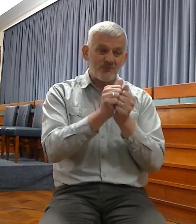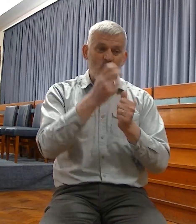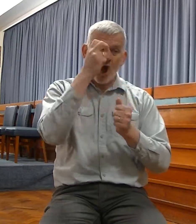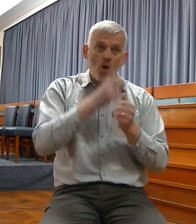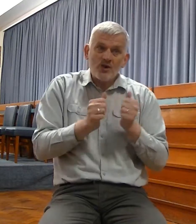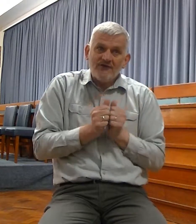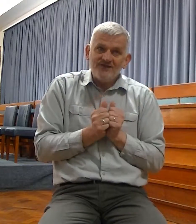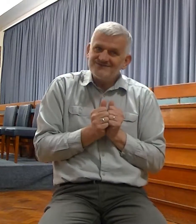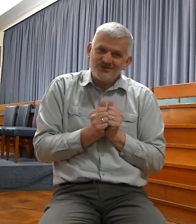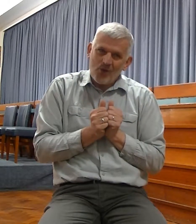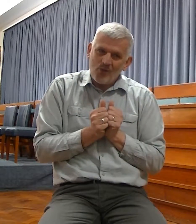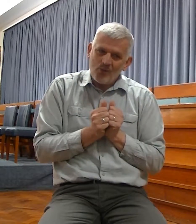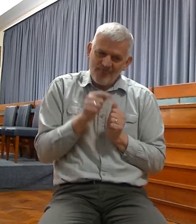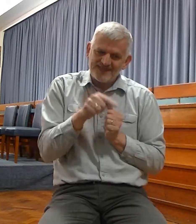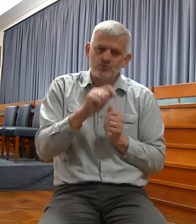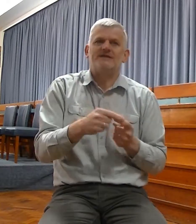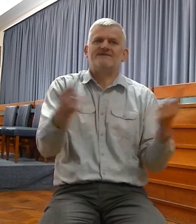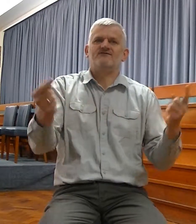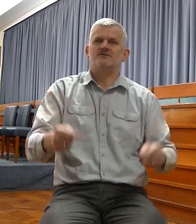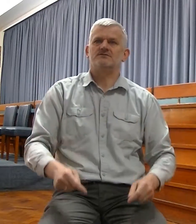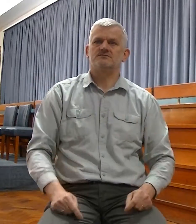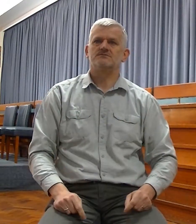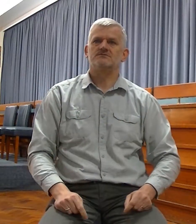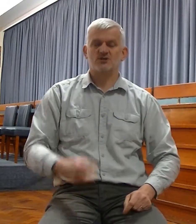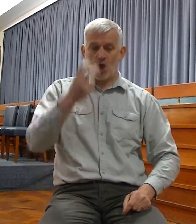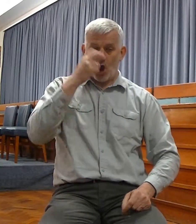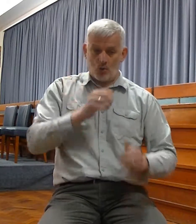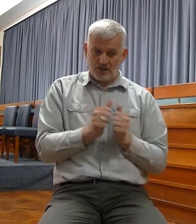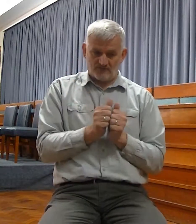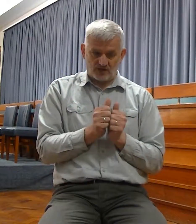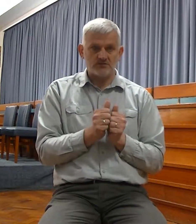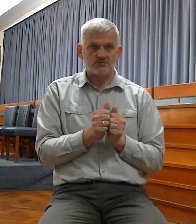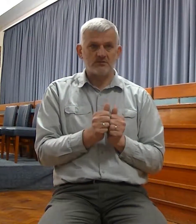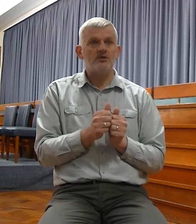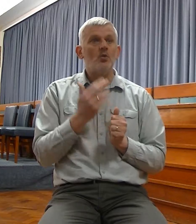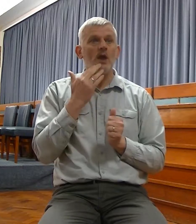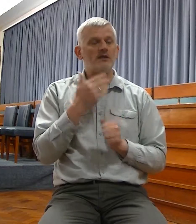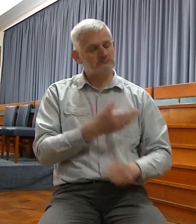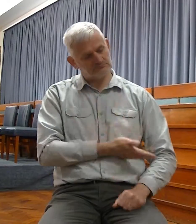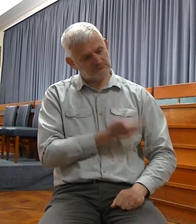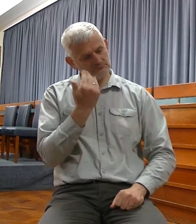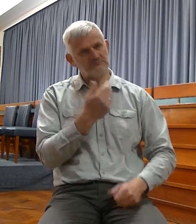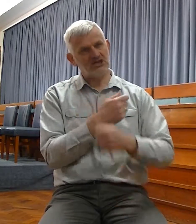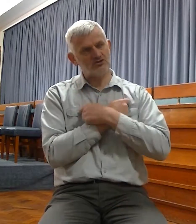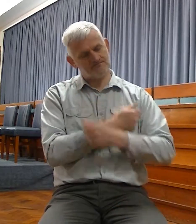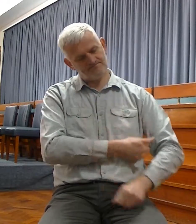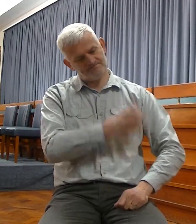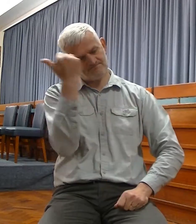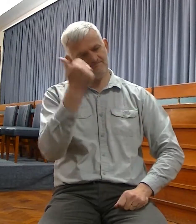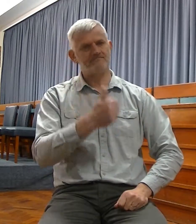that I made with their fathers in the day that I took them by the hand to bring them out of the land of Egypt,